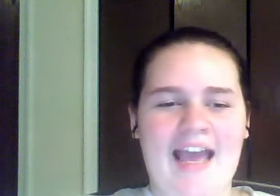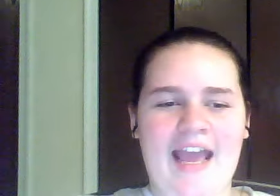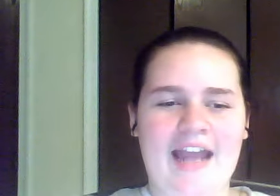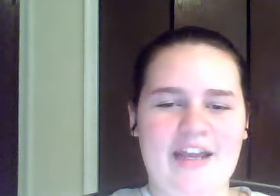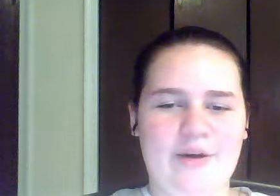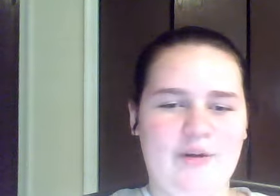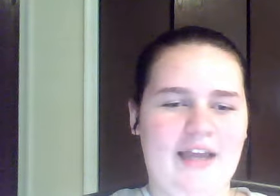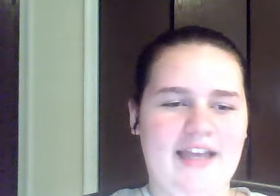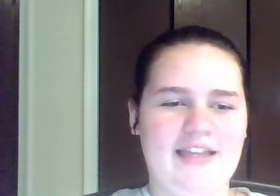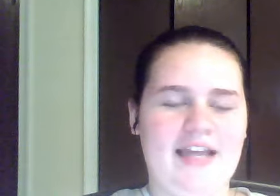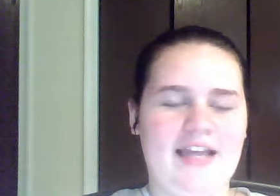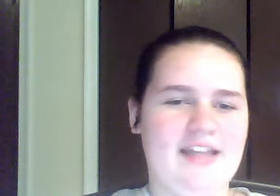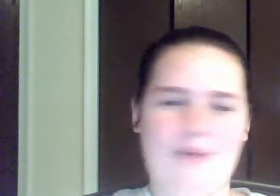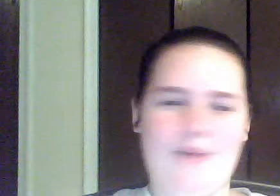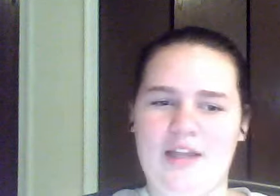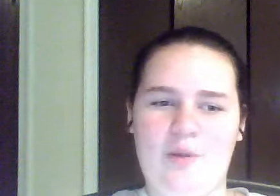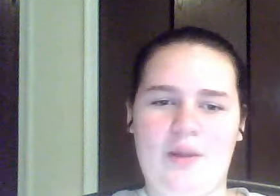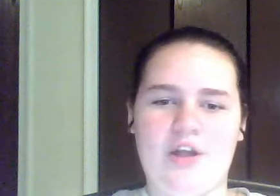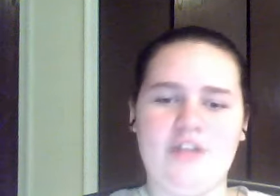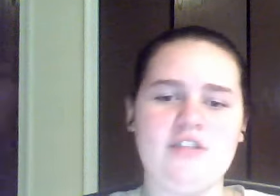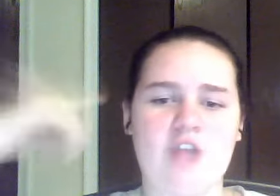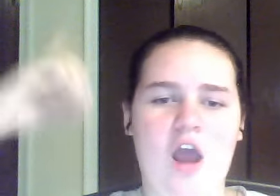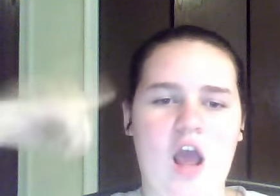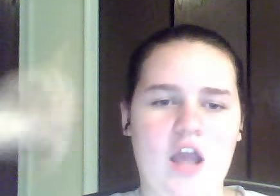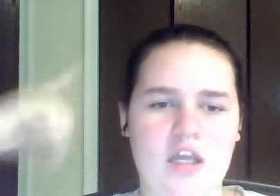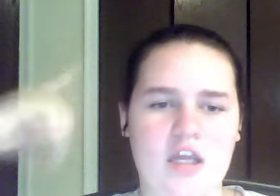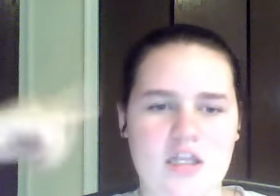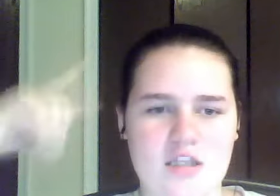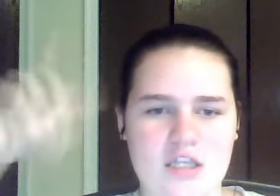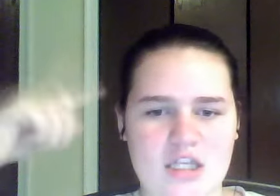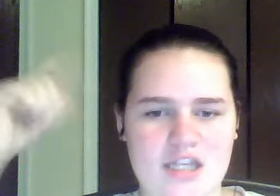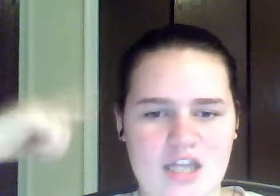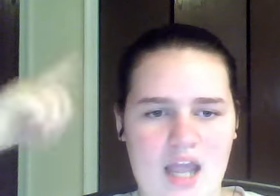Anywho, like I said, that's my little brother. We're recording. Thanks.